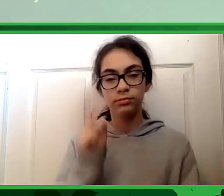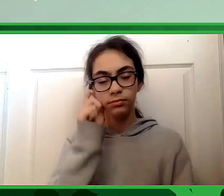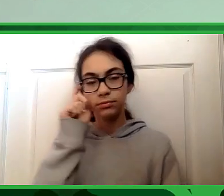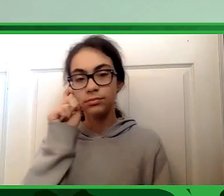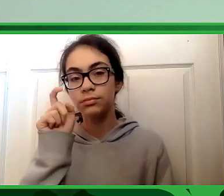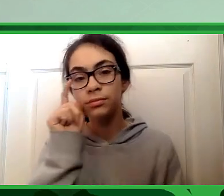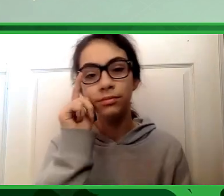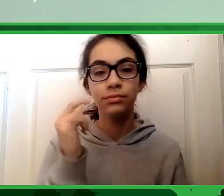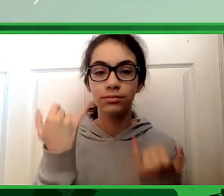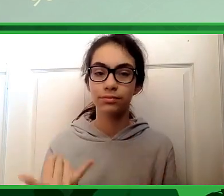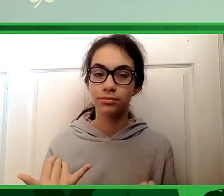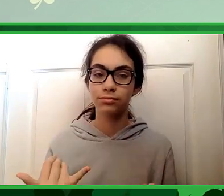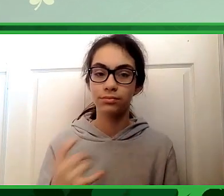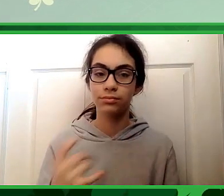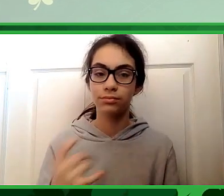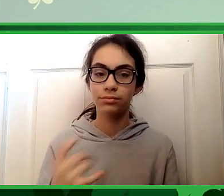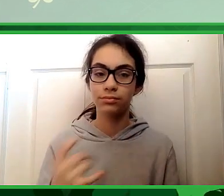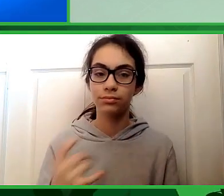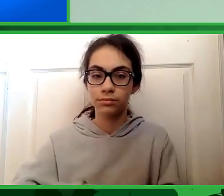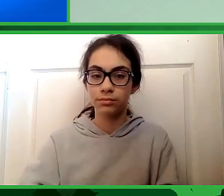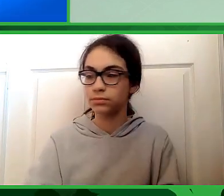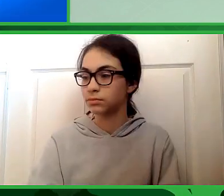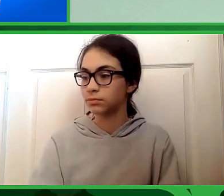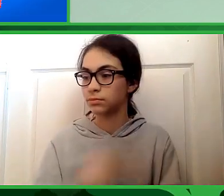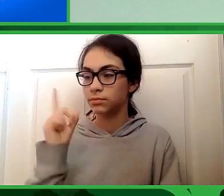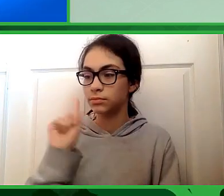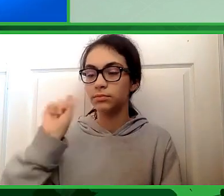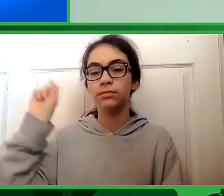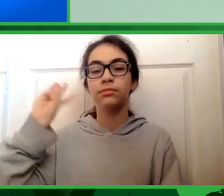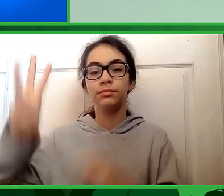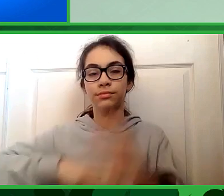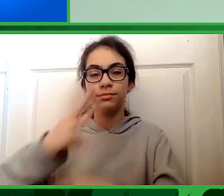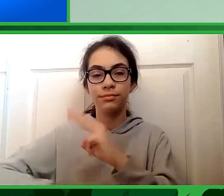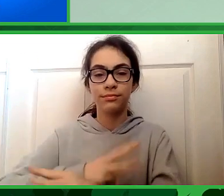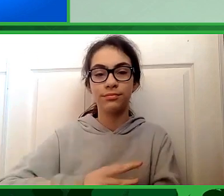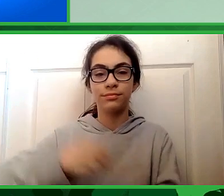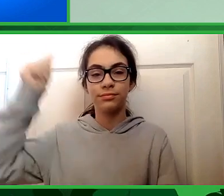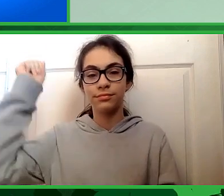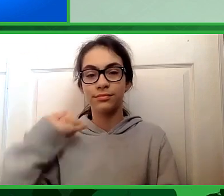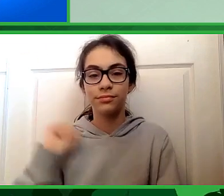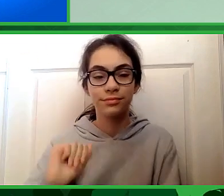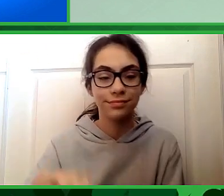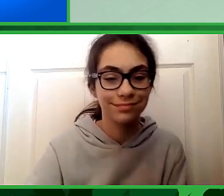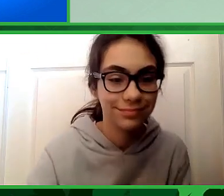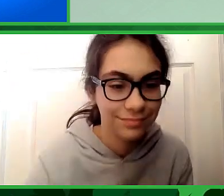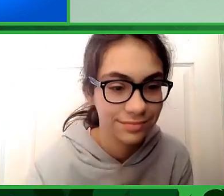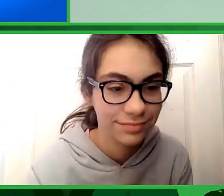And now it's time for where in the world is Aissa?